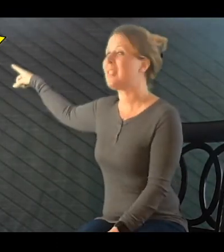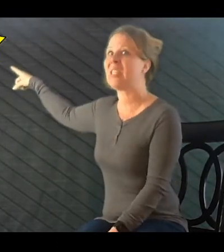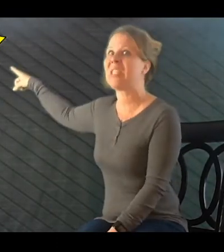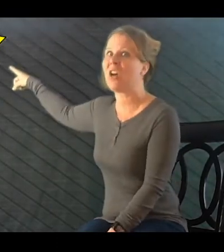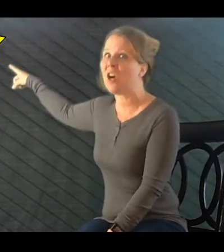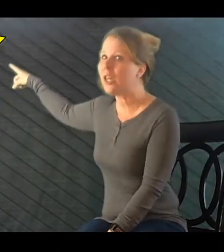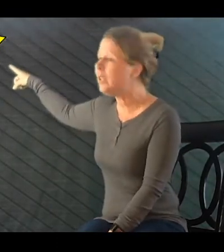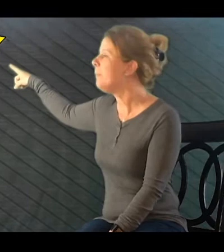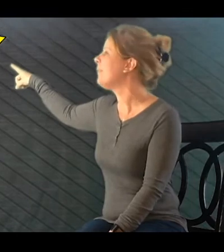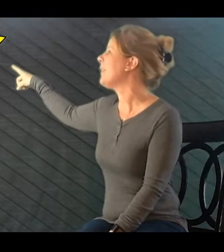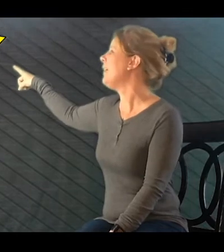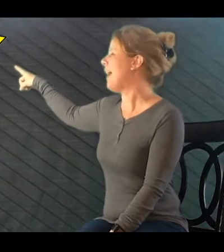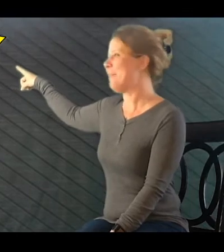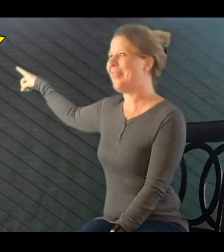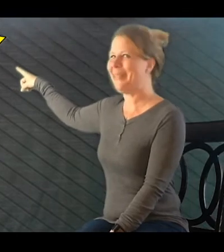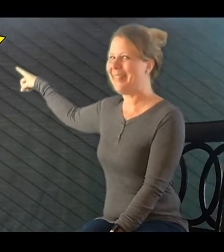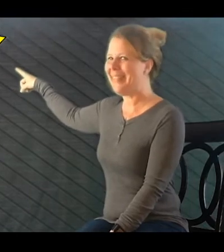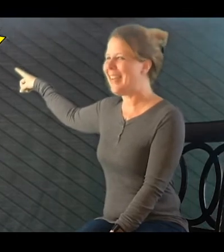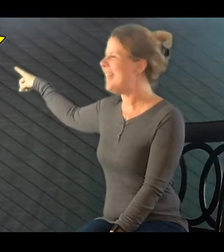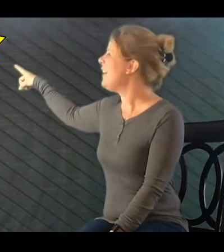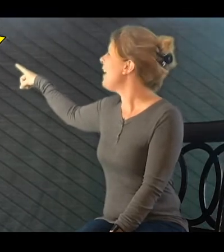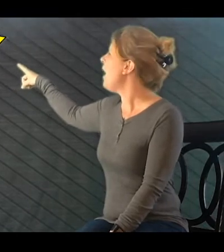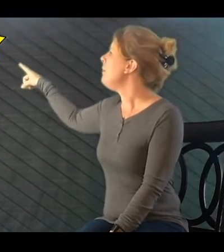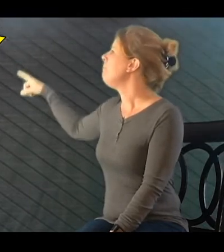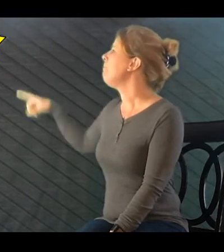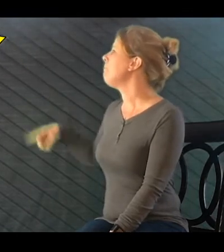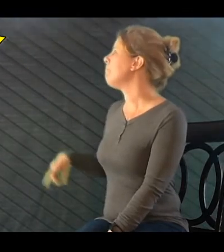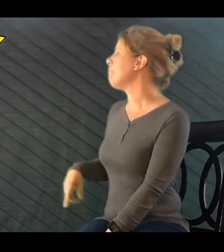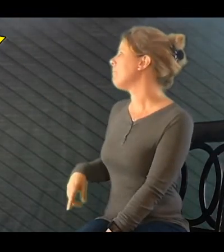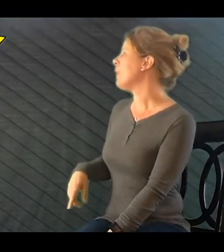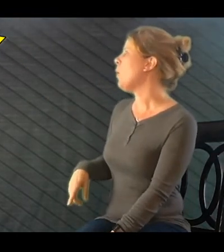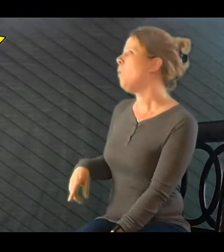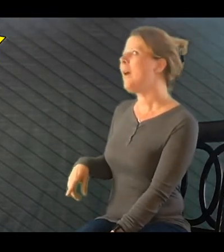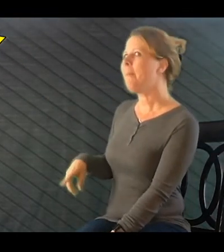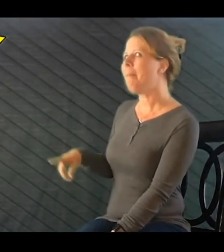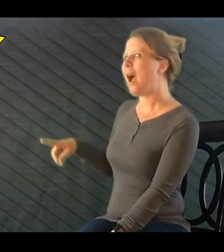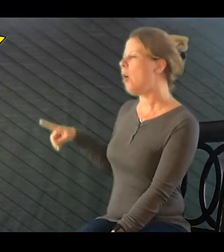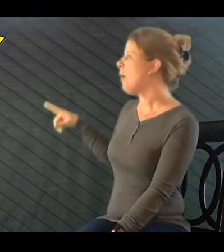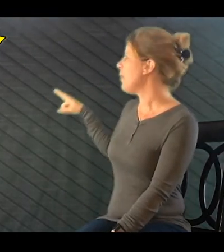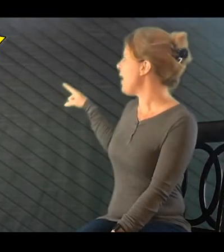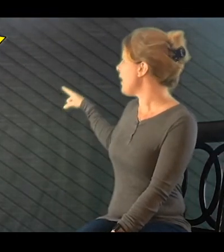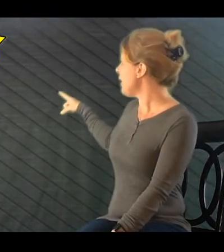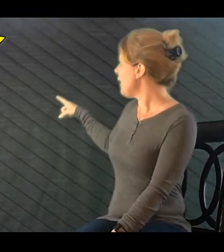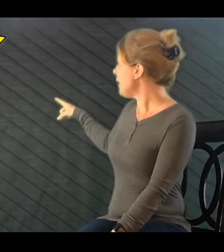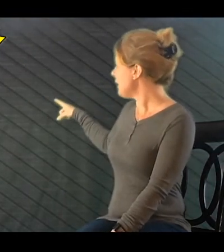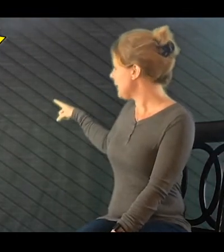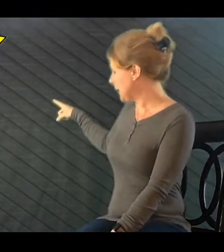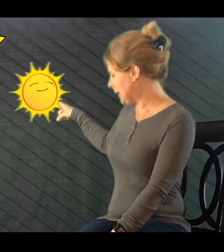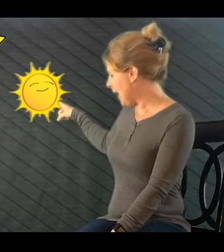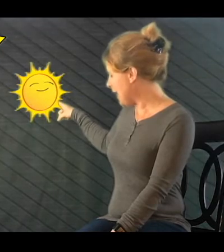star? I bet you did. Hmm. What about the sun?